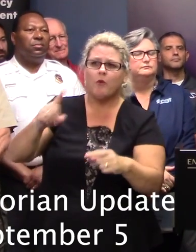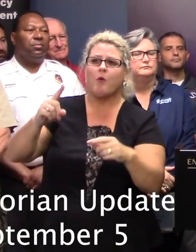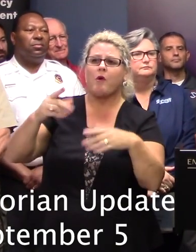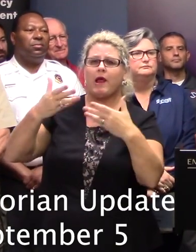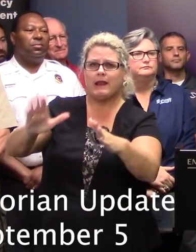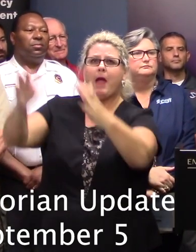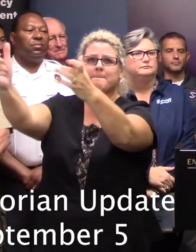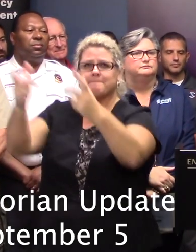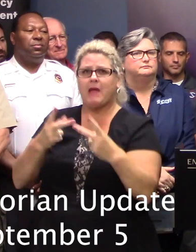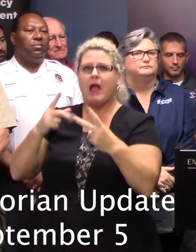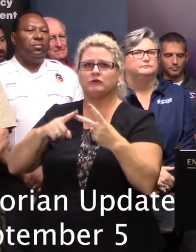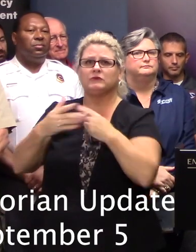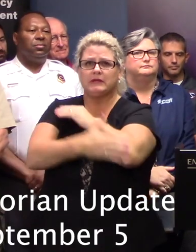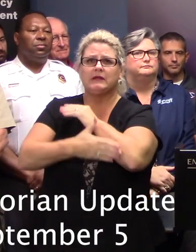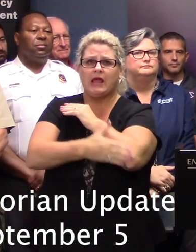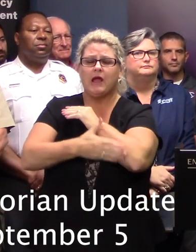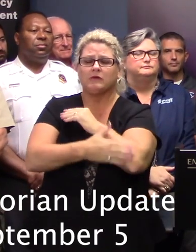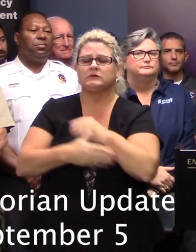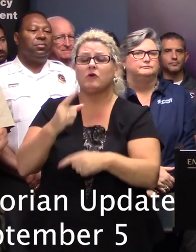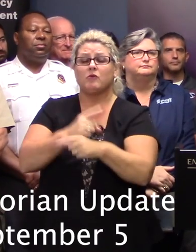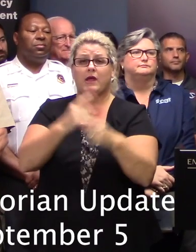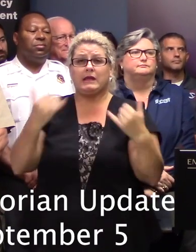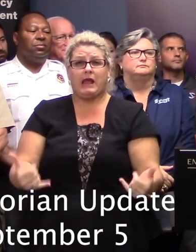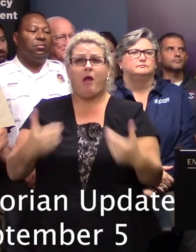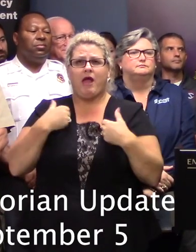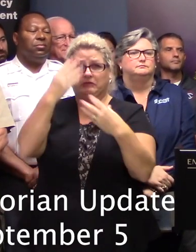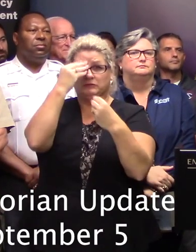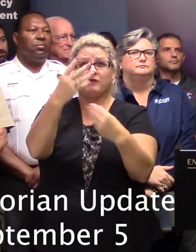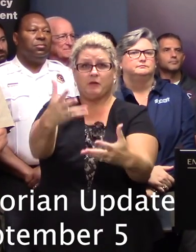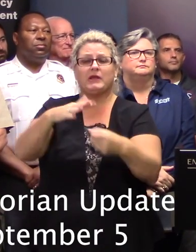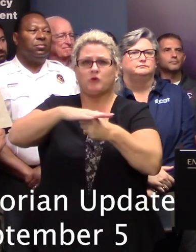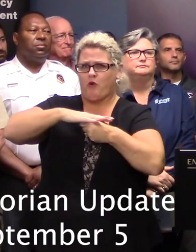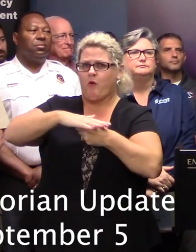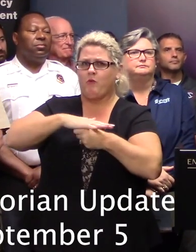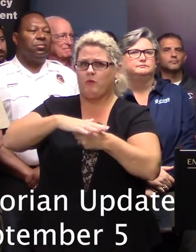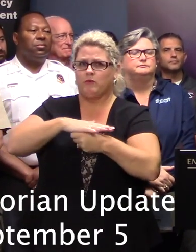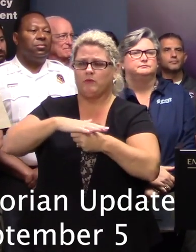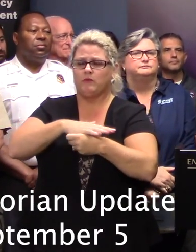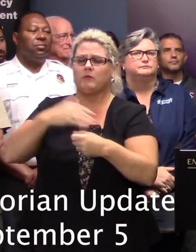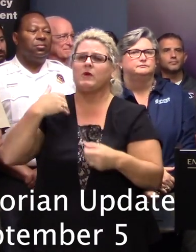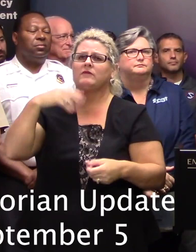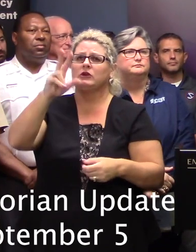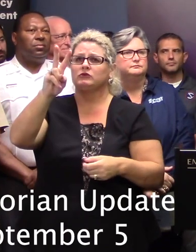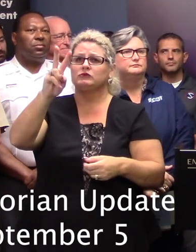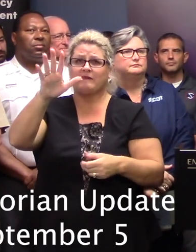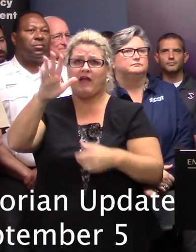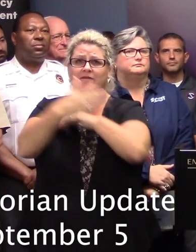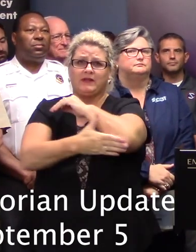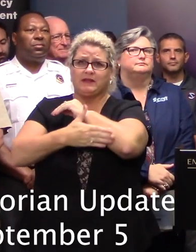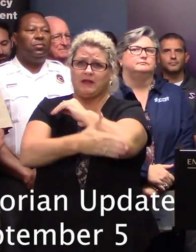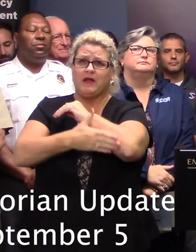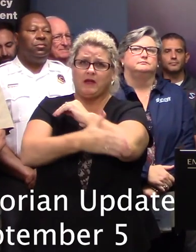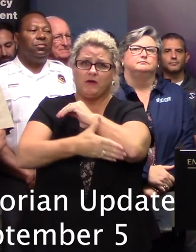I can give you some information right now in terms of what's going on at the local level. We've got 25 counties that are